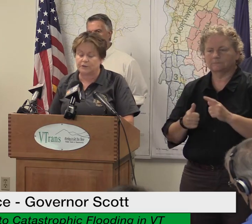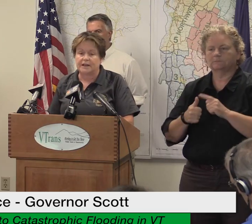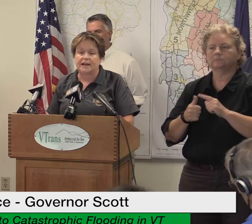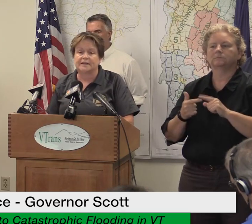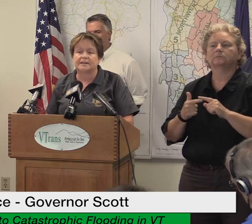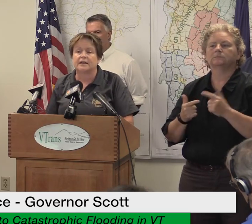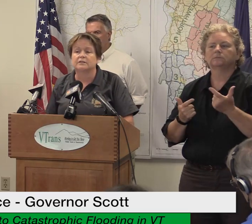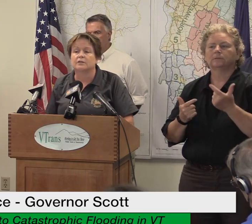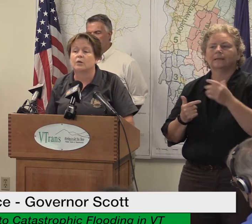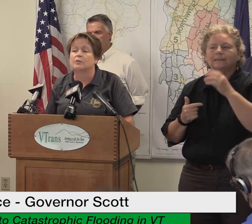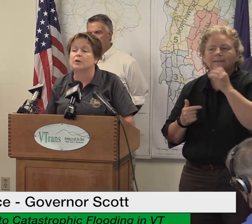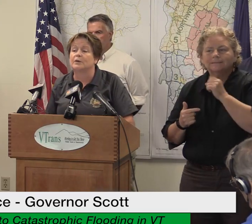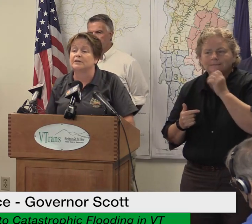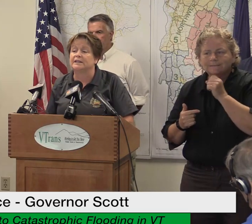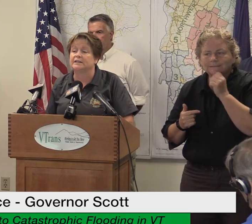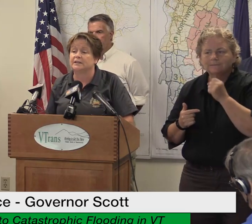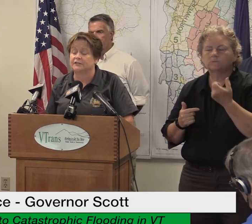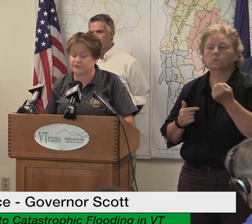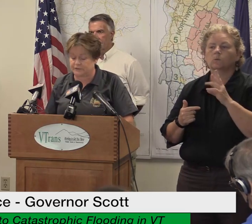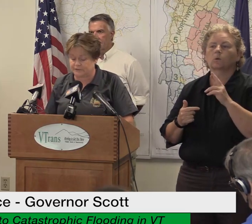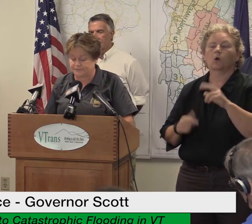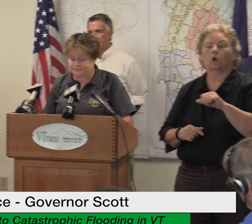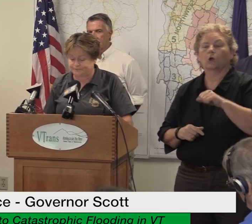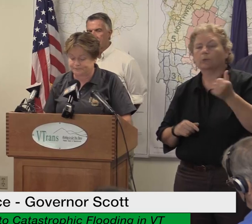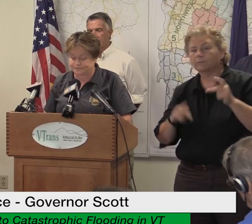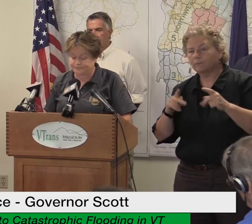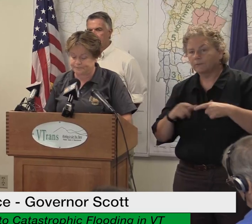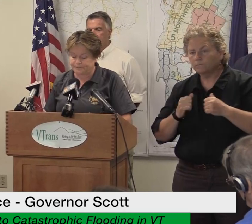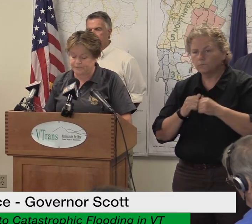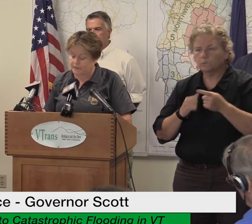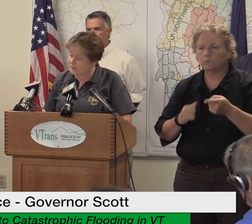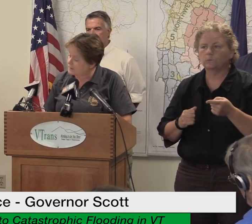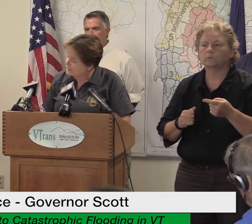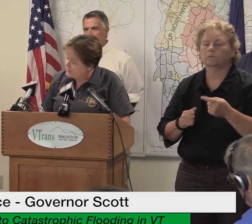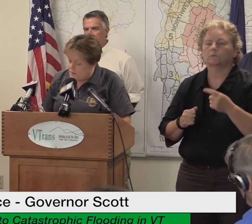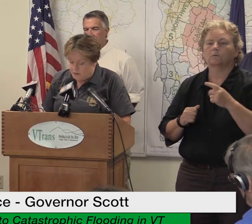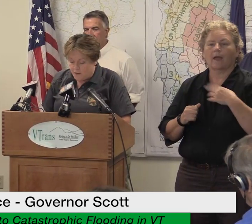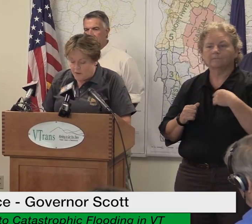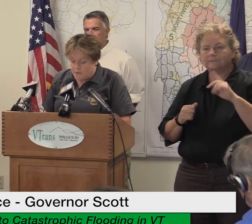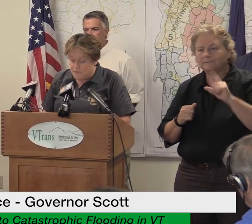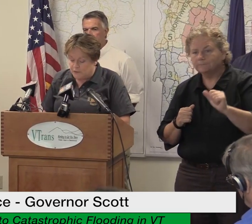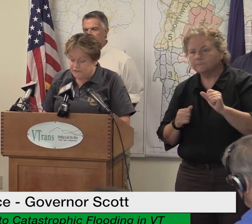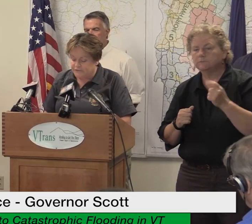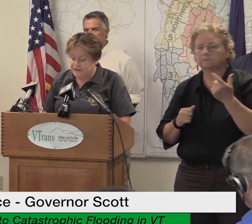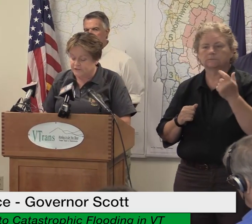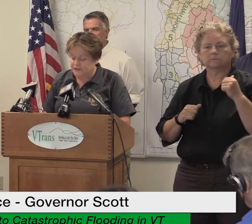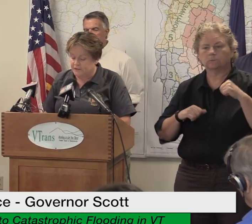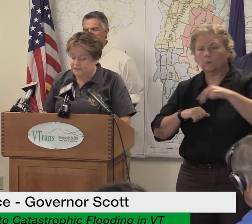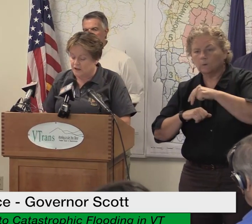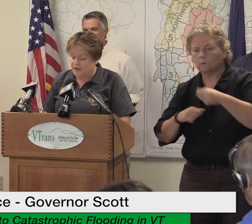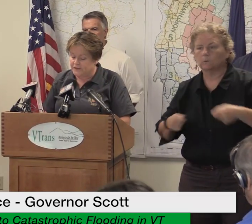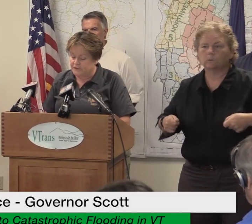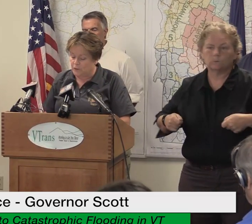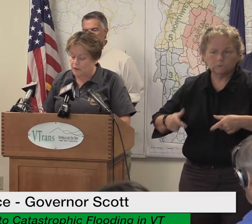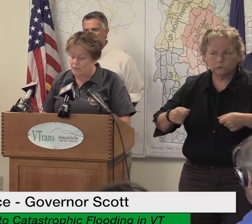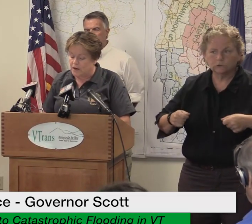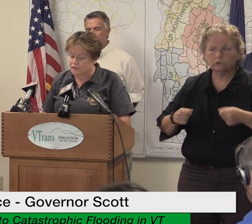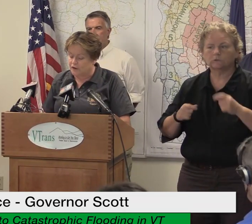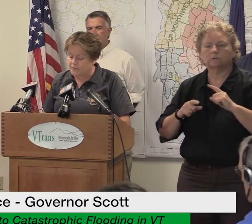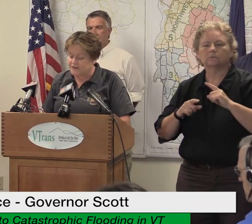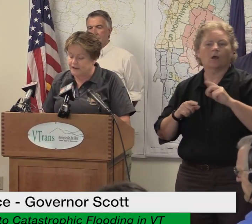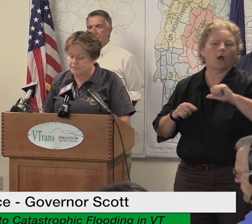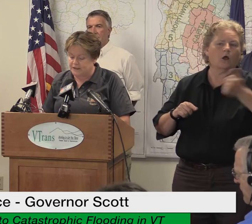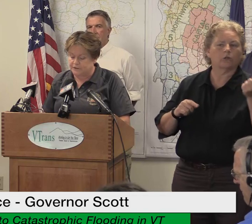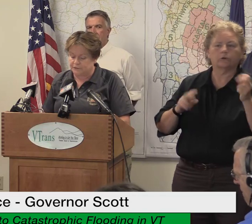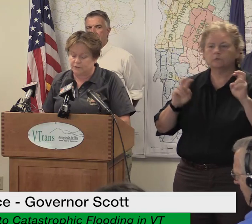household has health or mobility issues most of these fields on this form